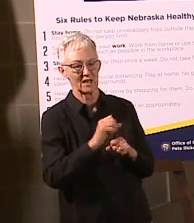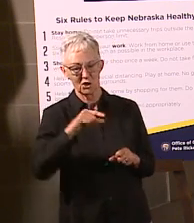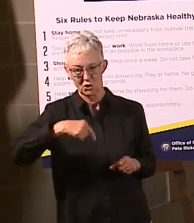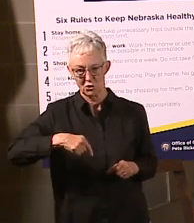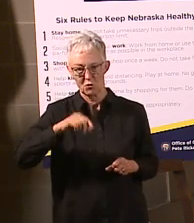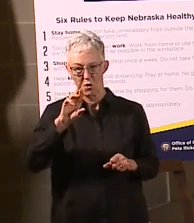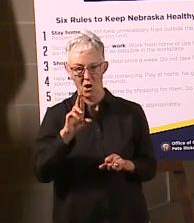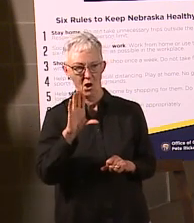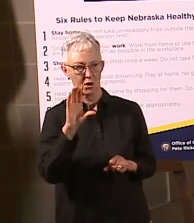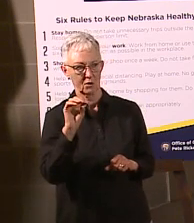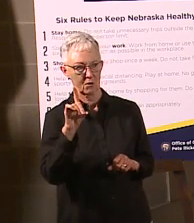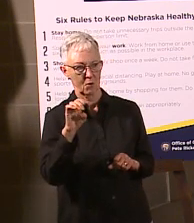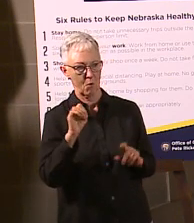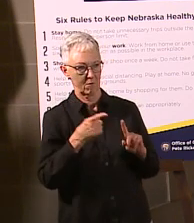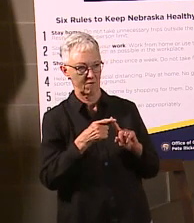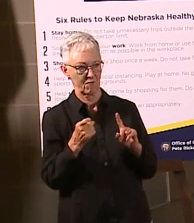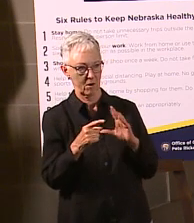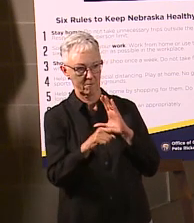from the email.